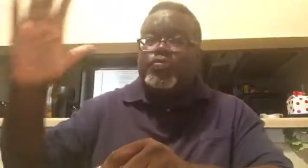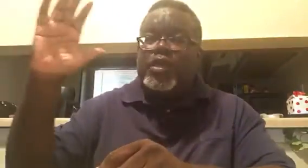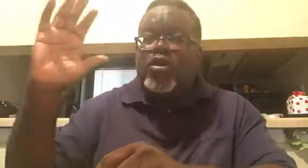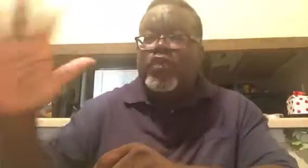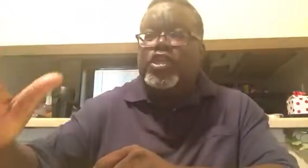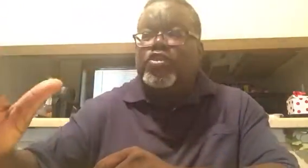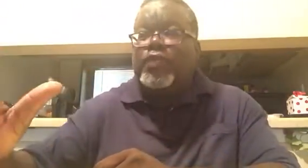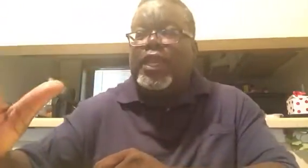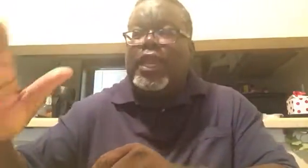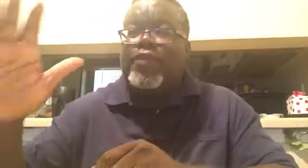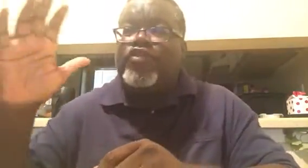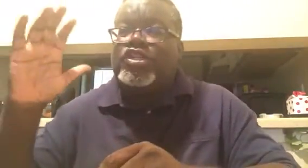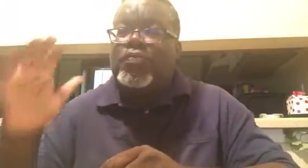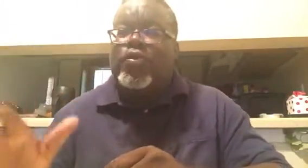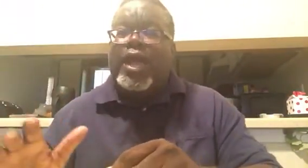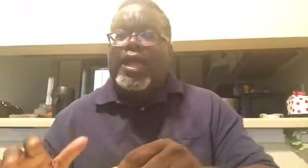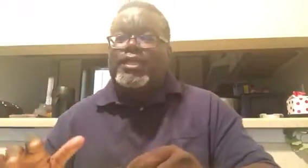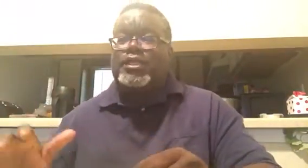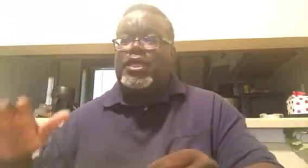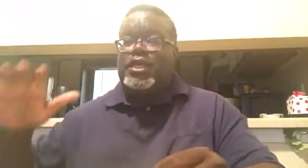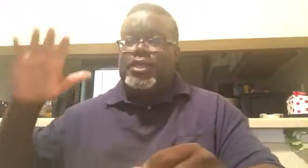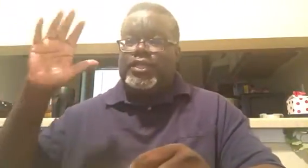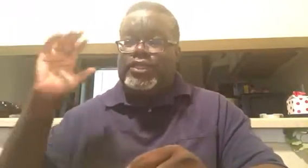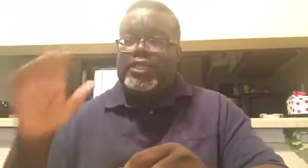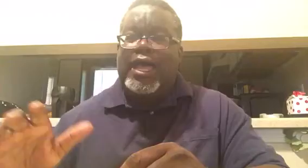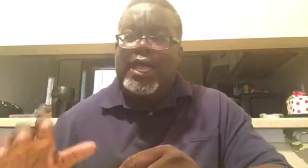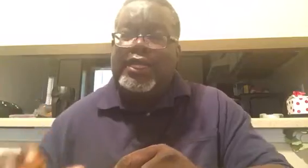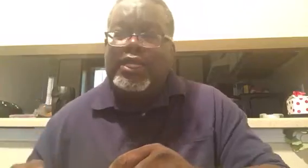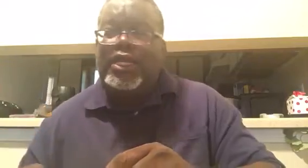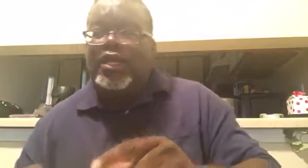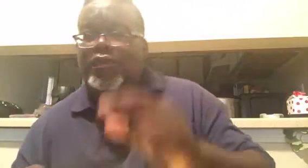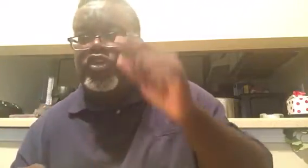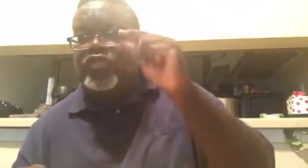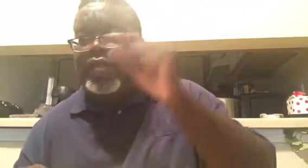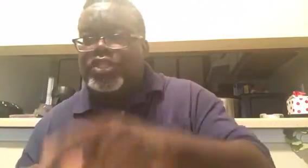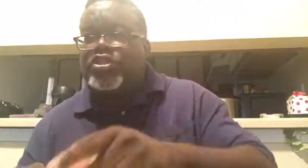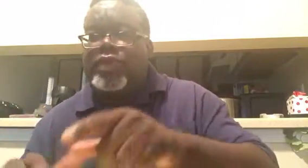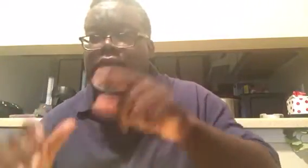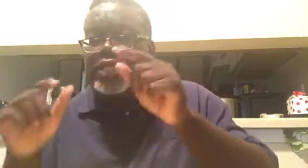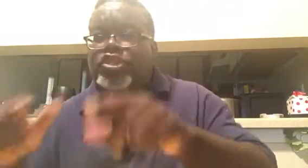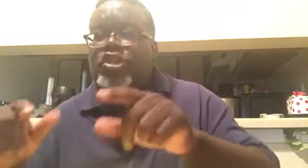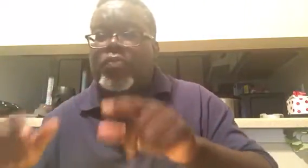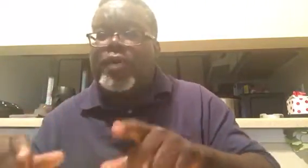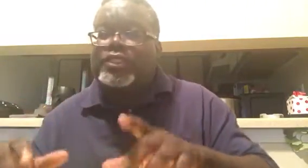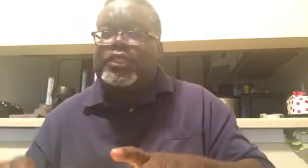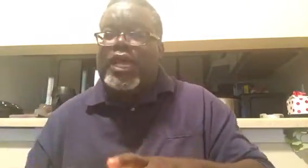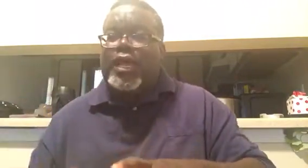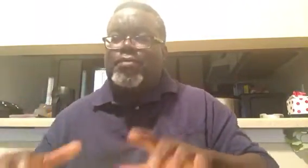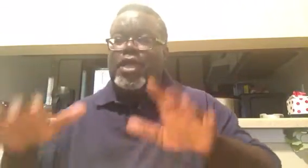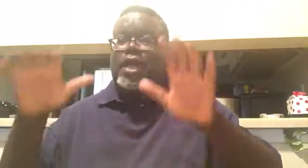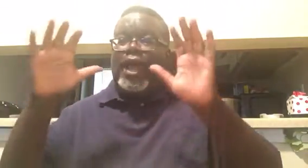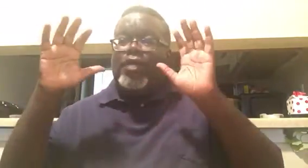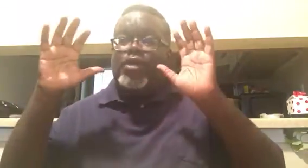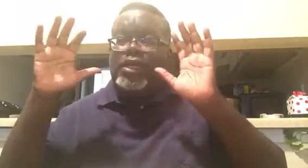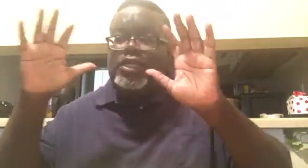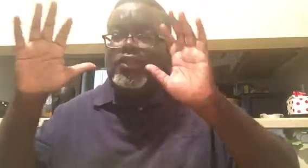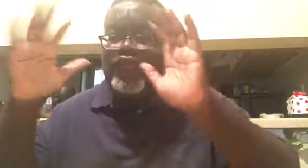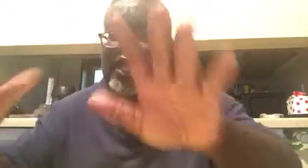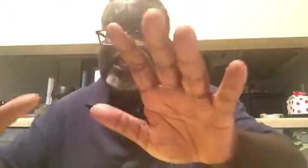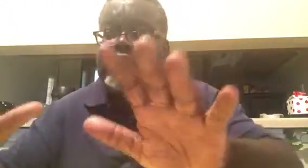speak over you that every surprise is a sign of you entering into your best time. I release faith